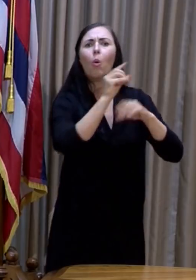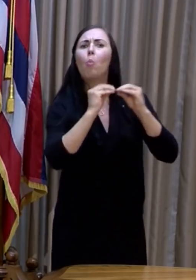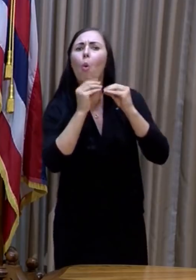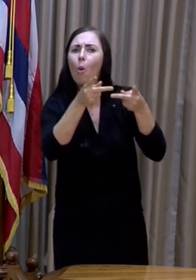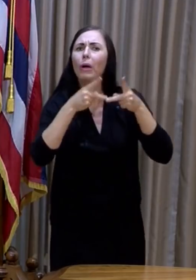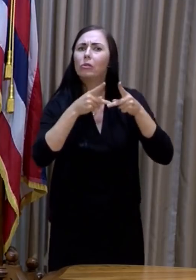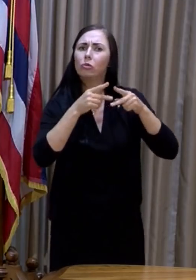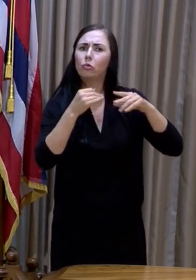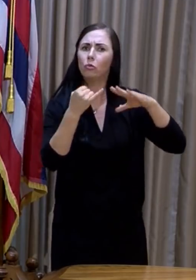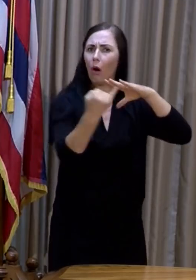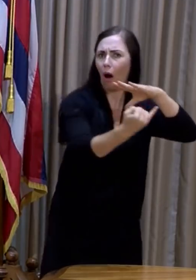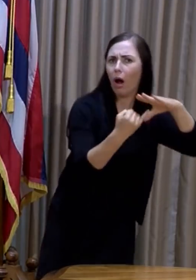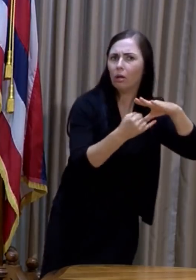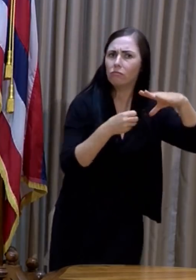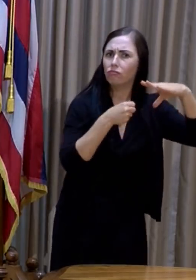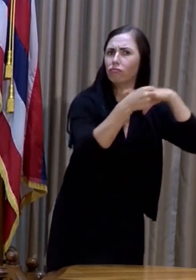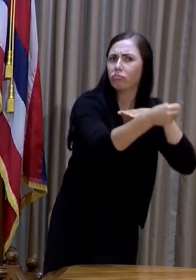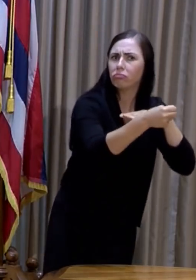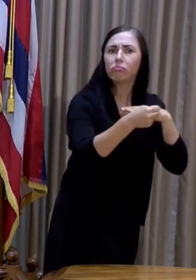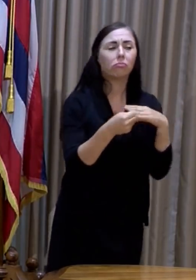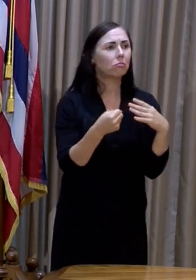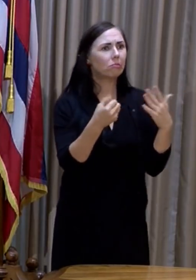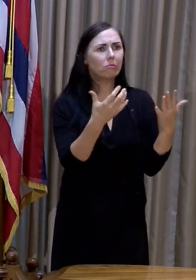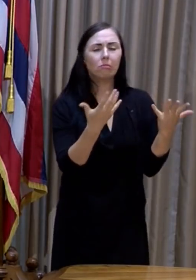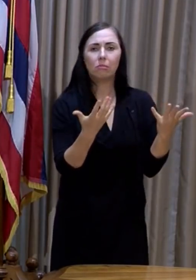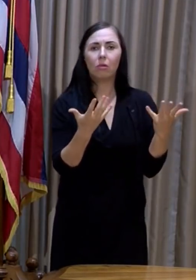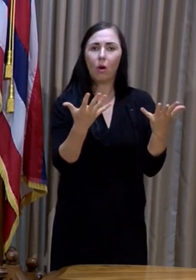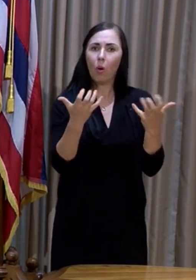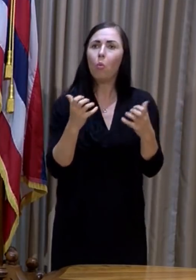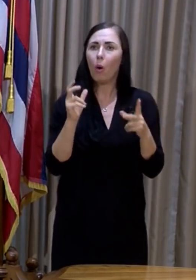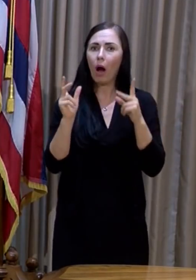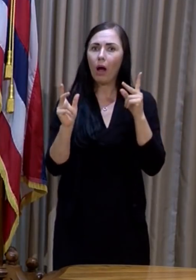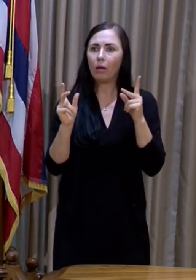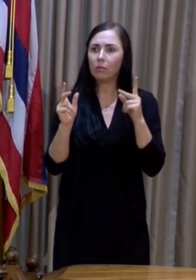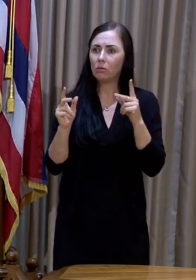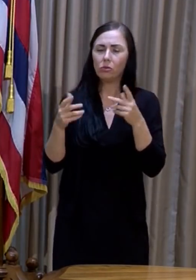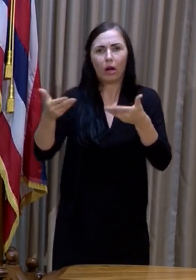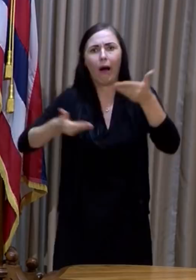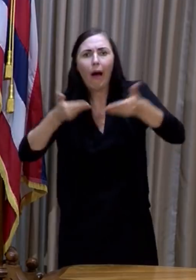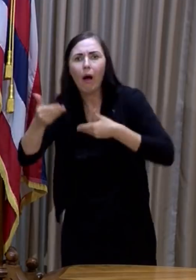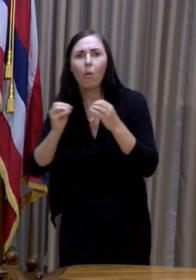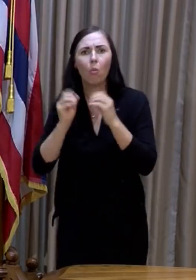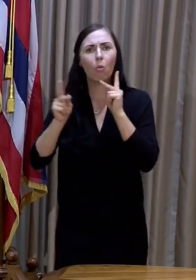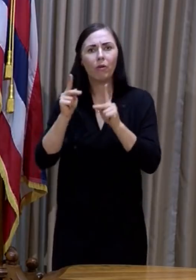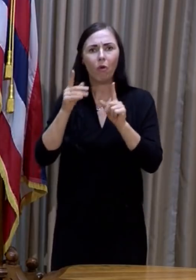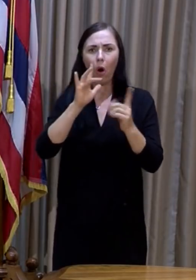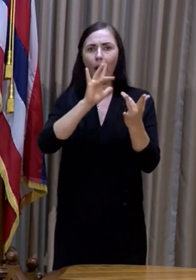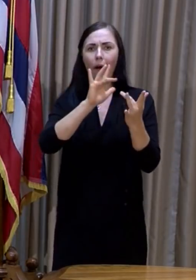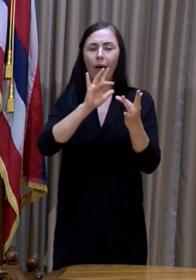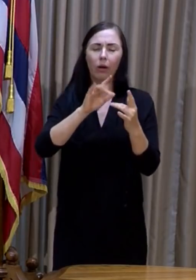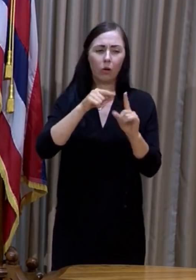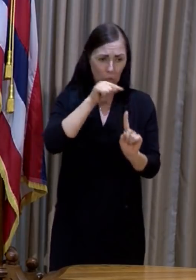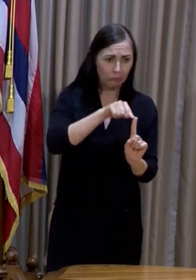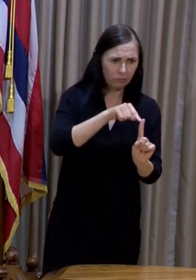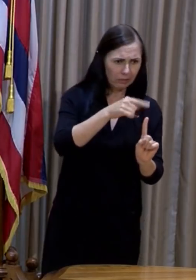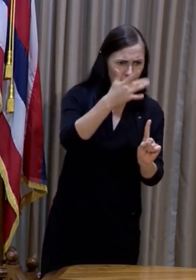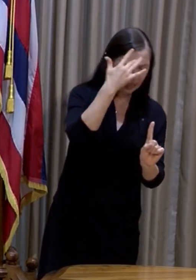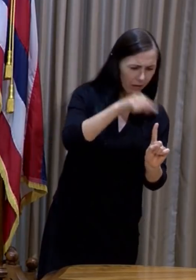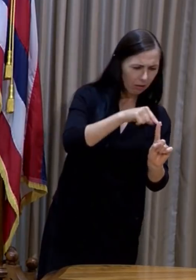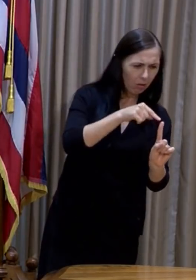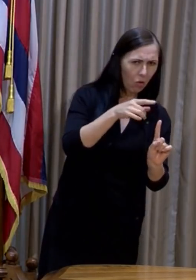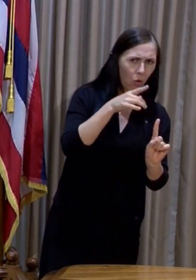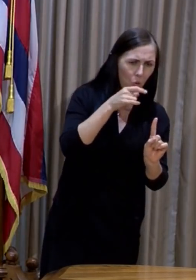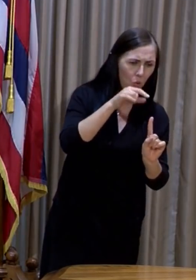You know, we're trying to onboard more people. We're trying to increase the capacity for the contact tracing and the case investigation. And it's been really tough because